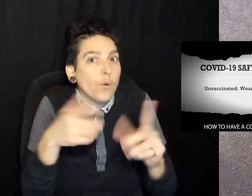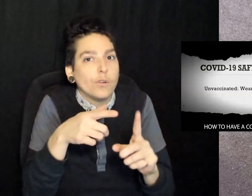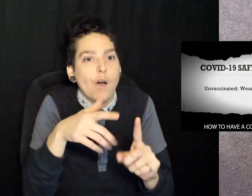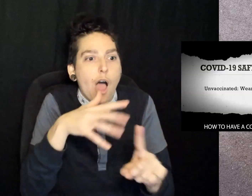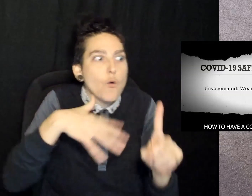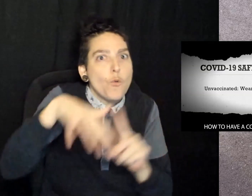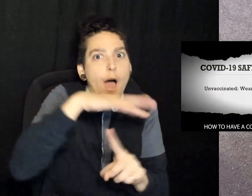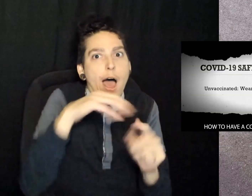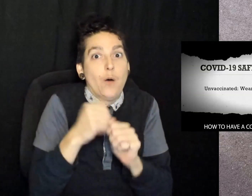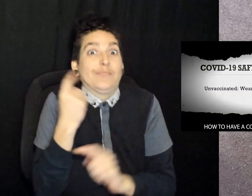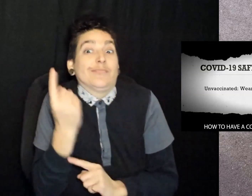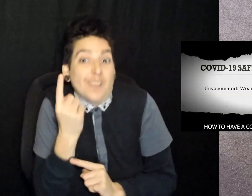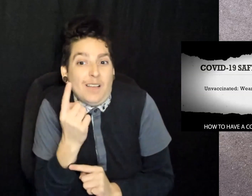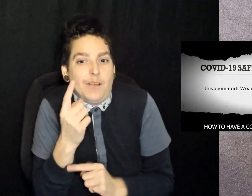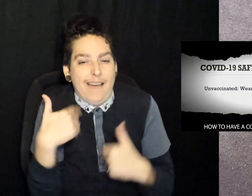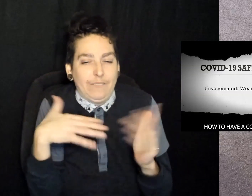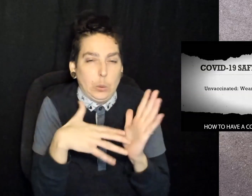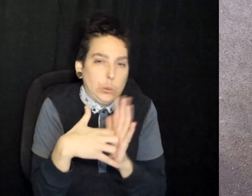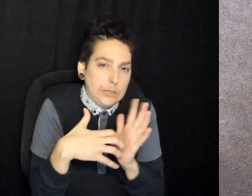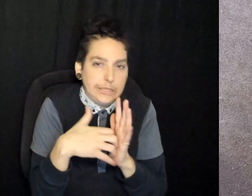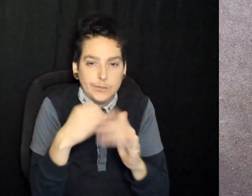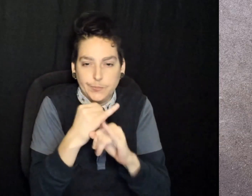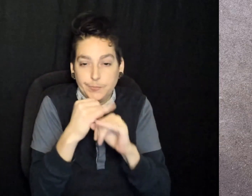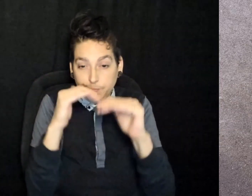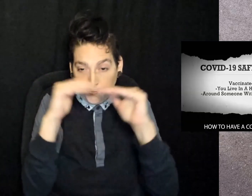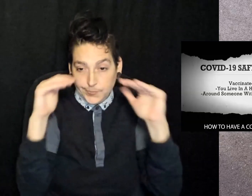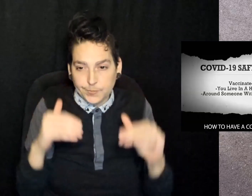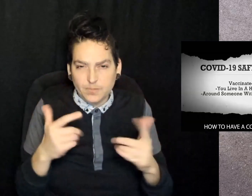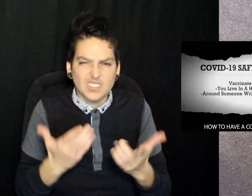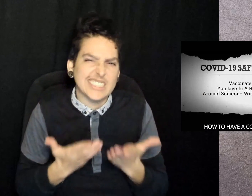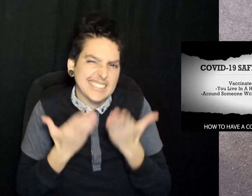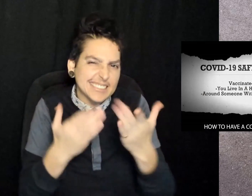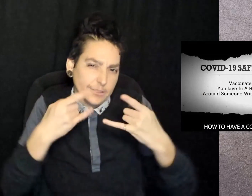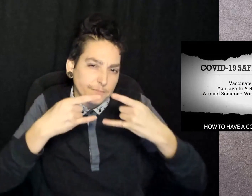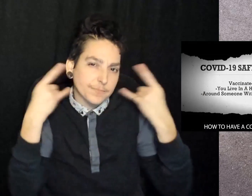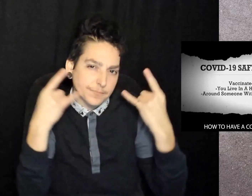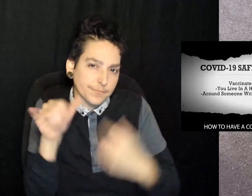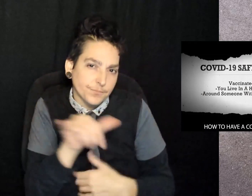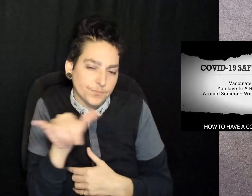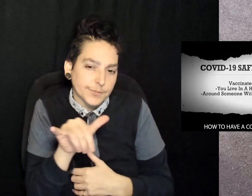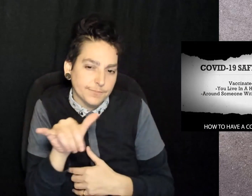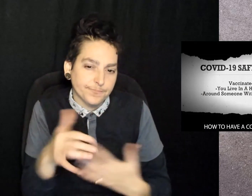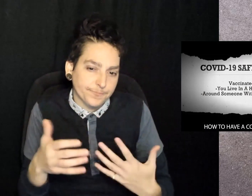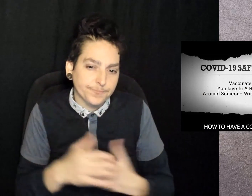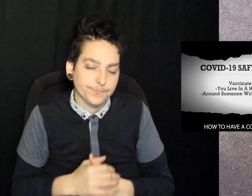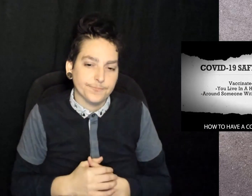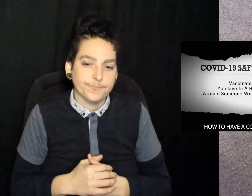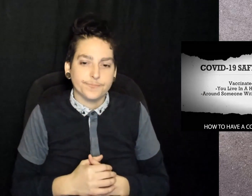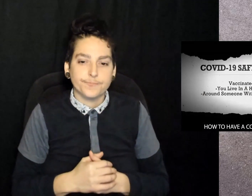transmission or you're around someone with a weakened immune system, it's recommended you wear a mask as well.